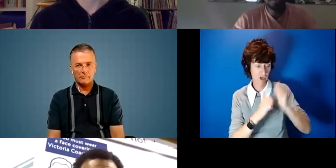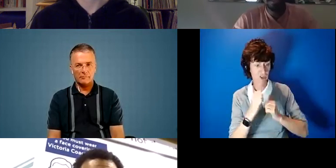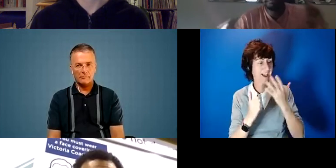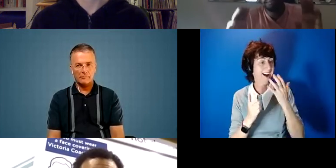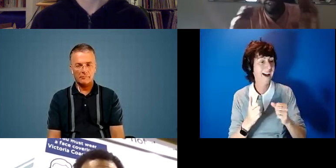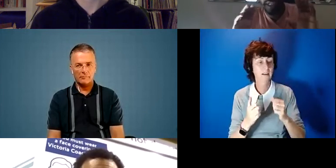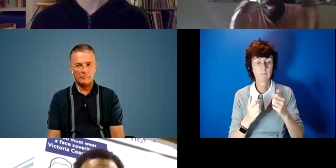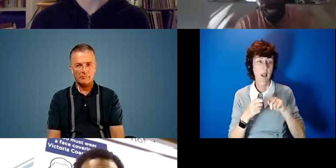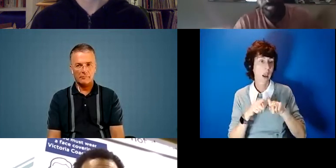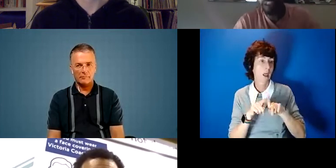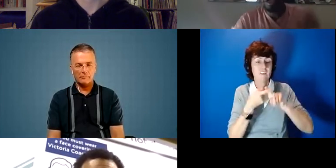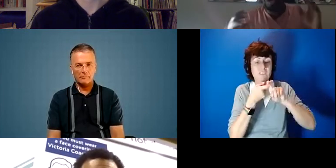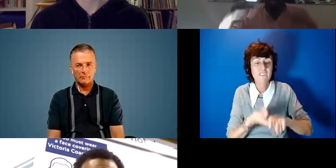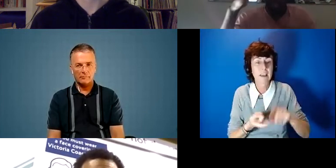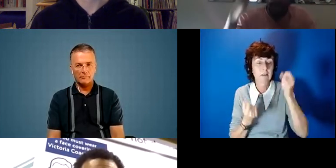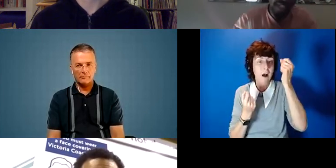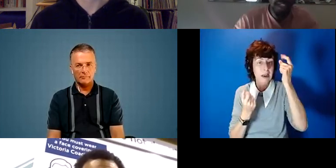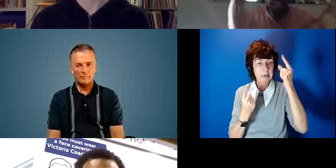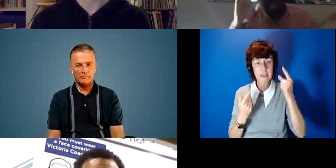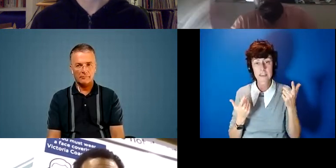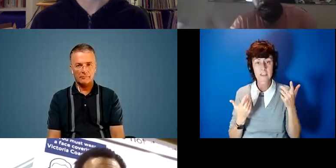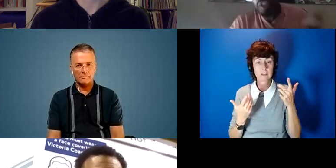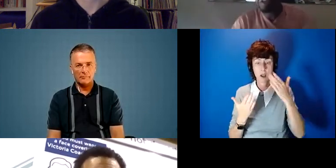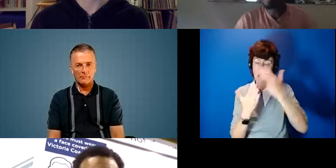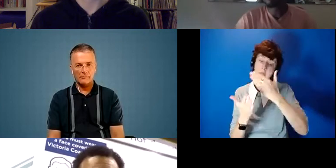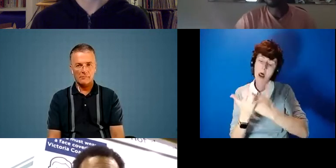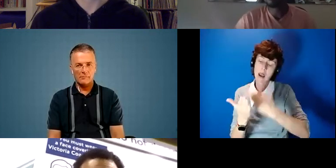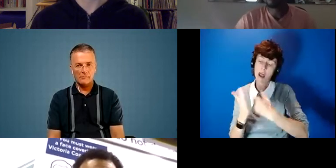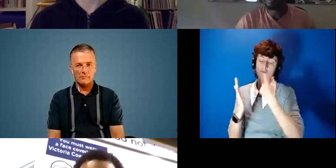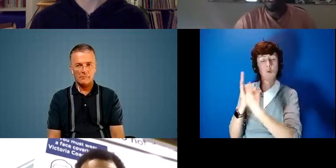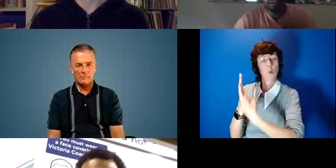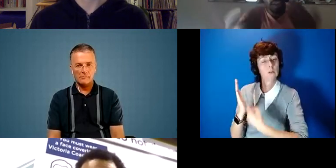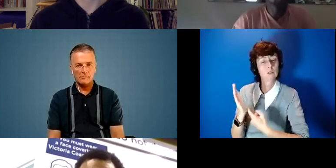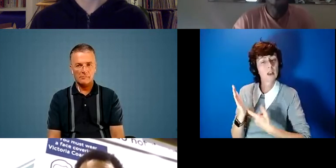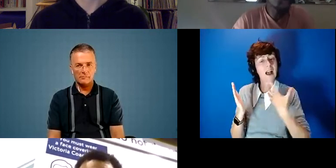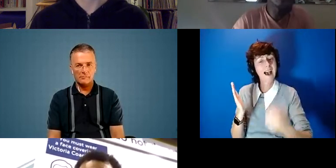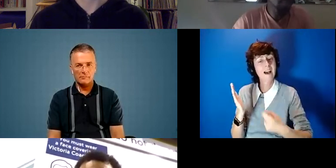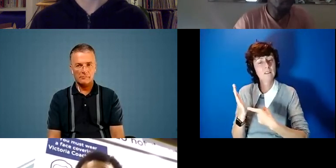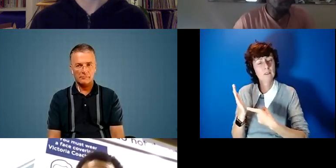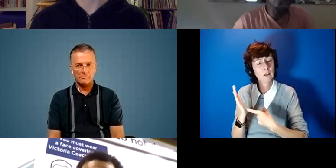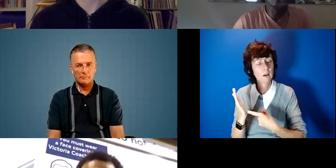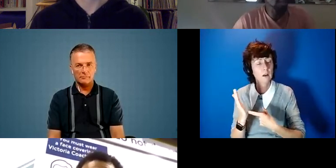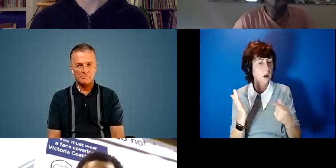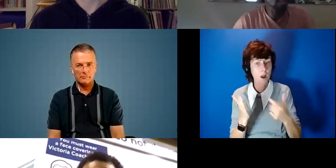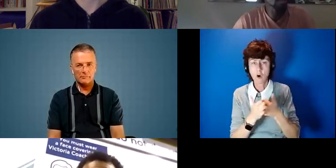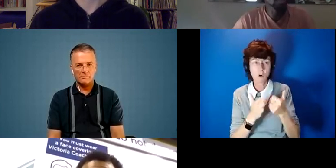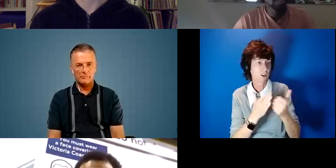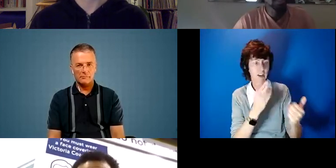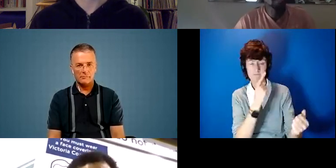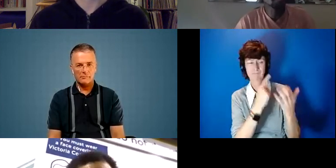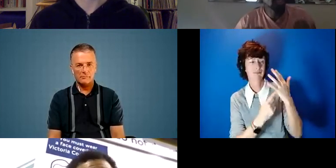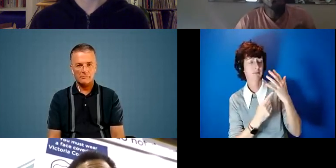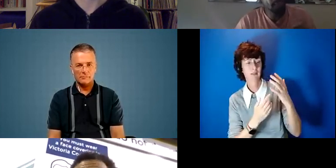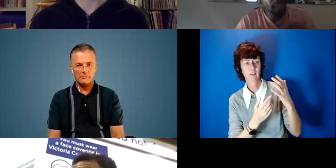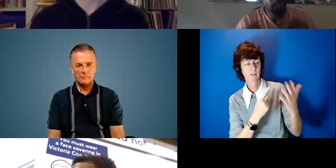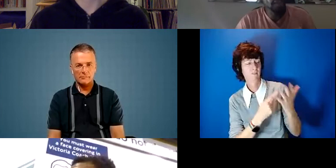um idea of the mandate and the intentions and so on and so forth and and oftentimes imposed on the continent you know and i